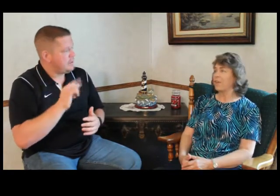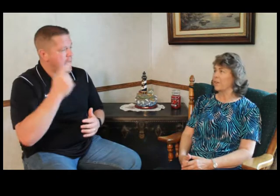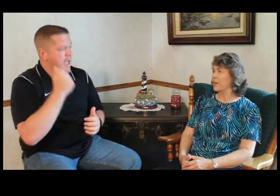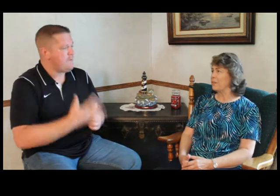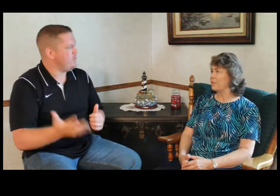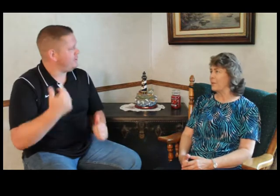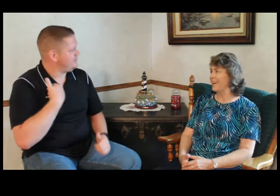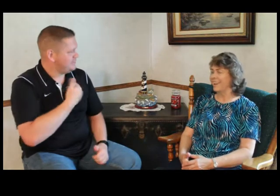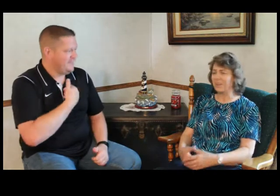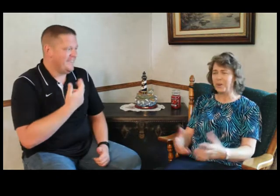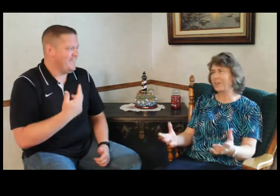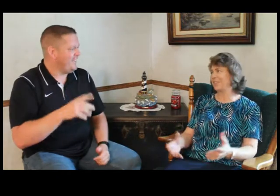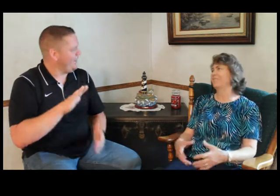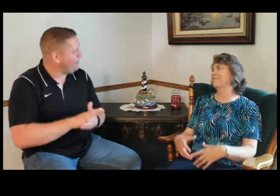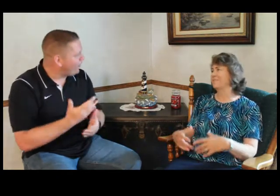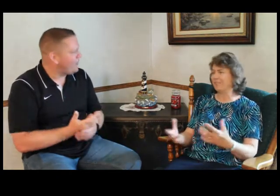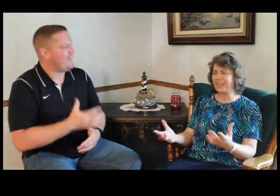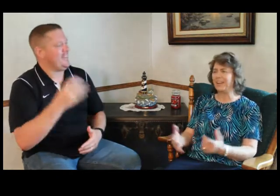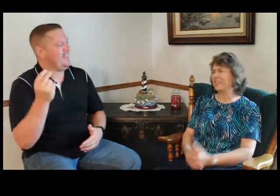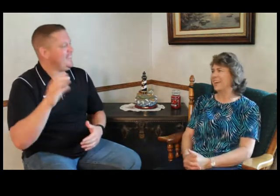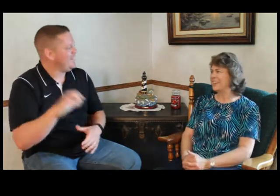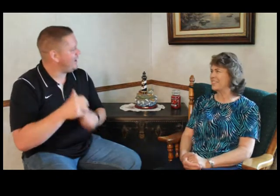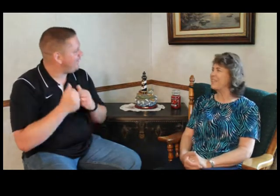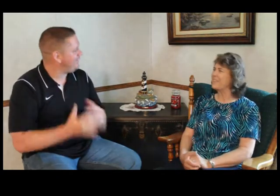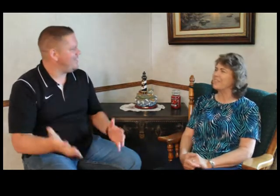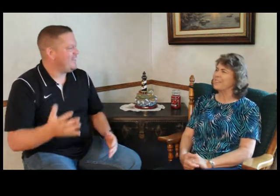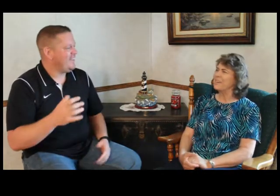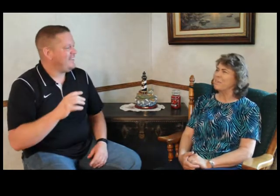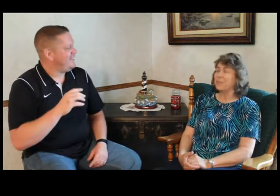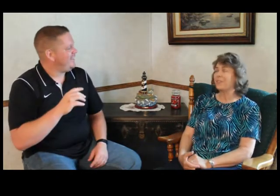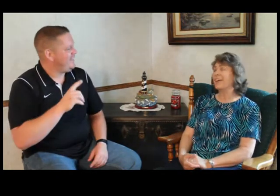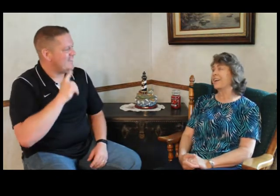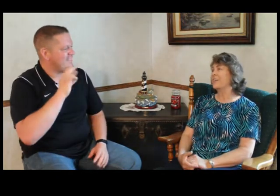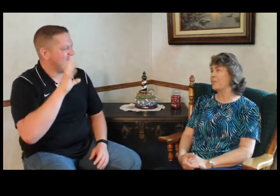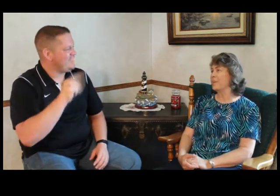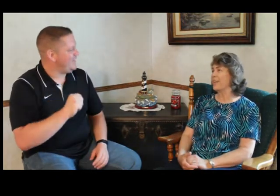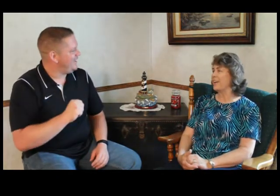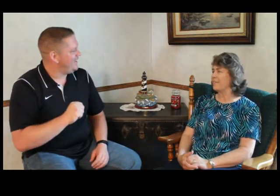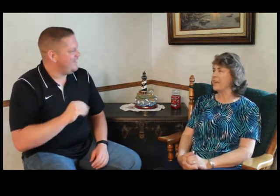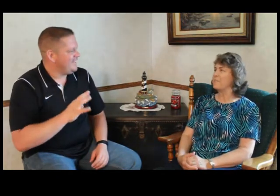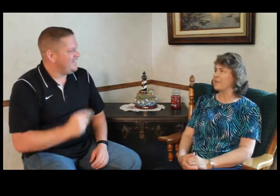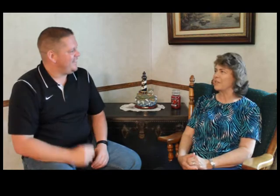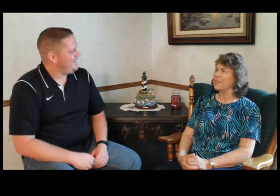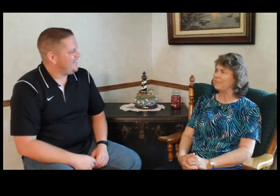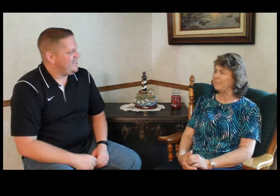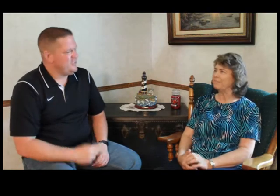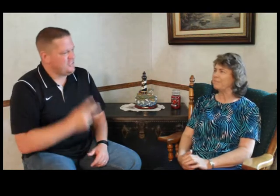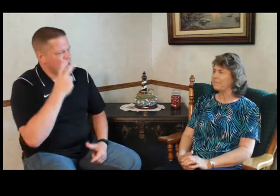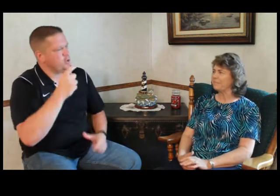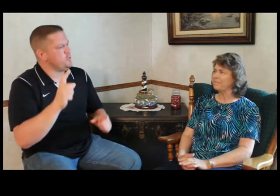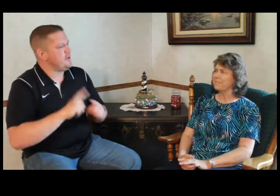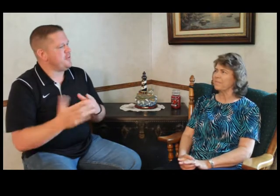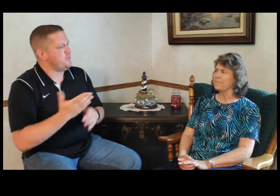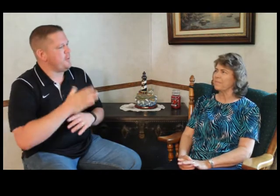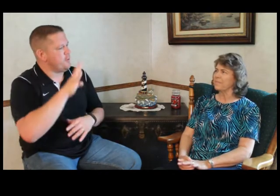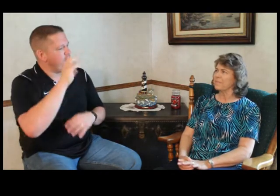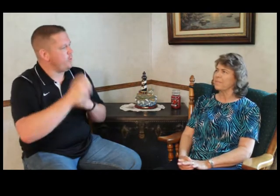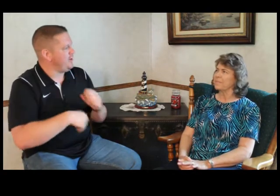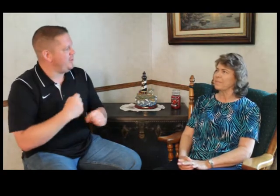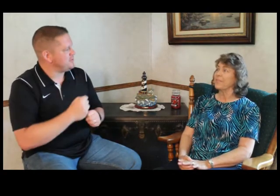ourselves. We cooked and did everything. So it was fun. I enjoyed it. I loved the camp ministry. You've seen a huge difference probably over 40 years and